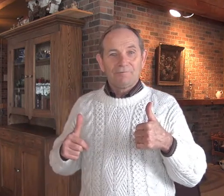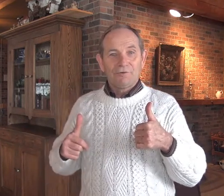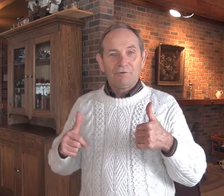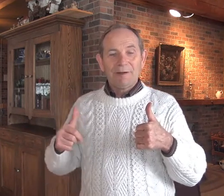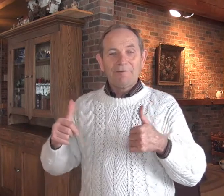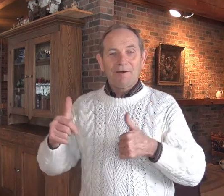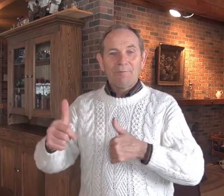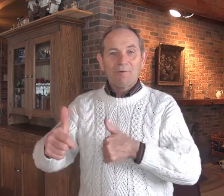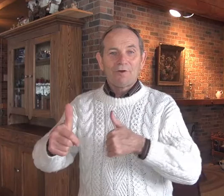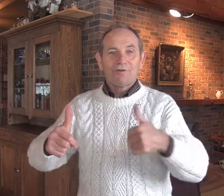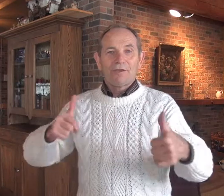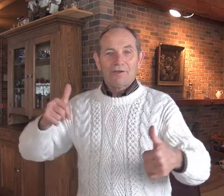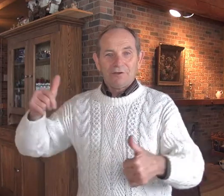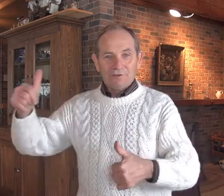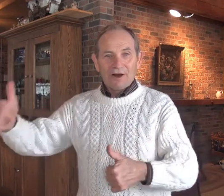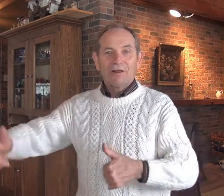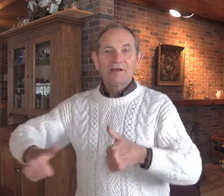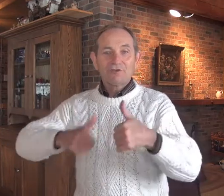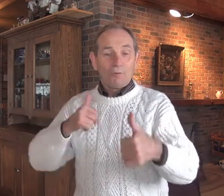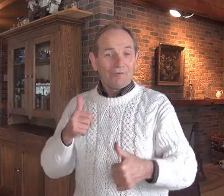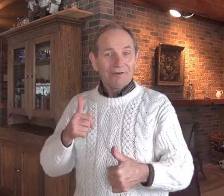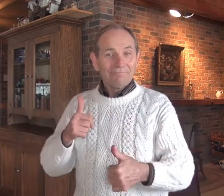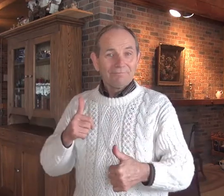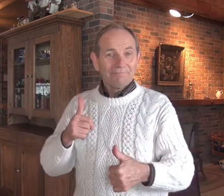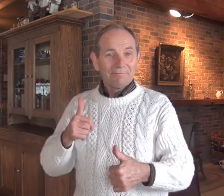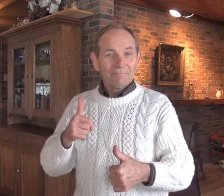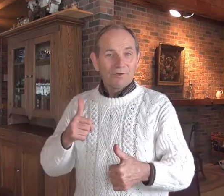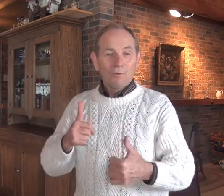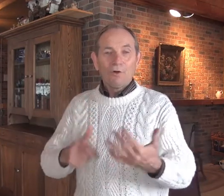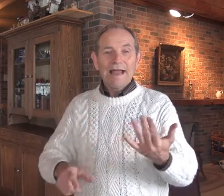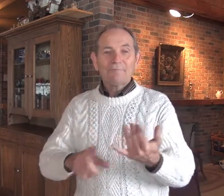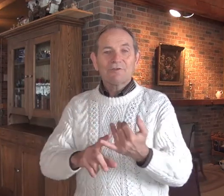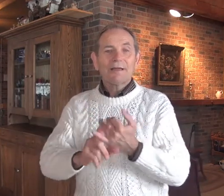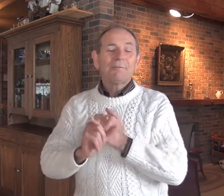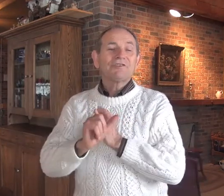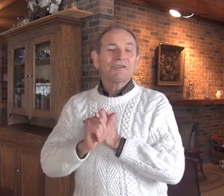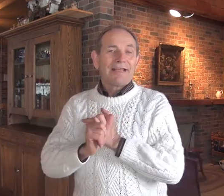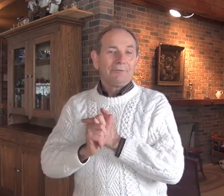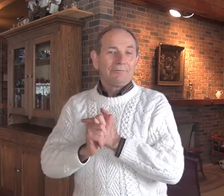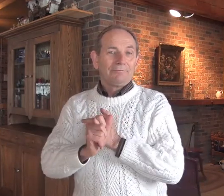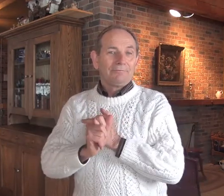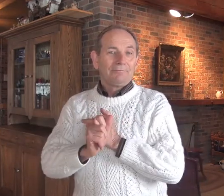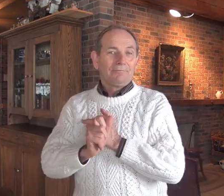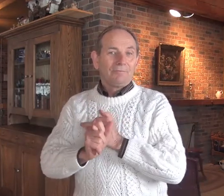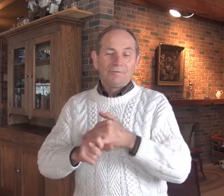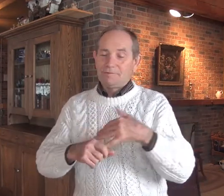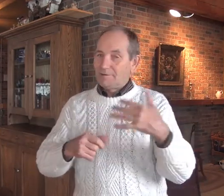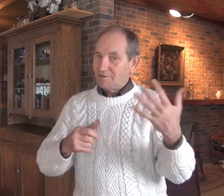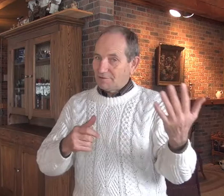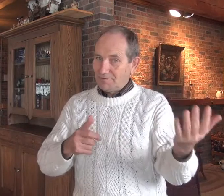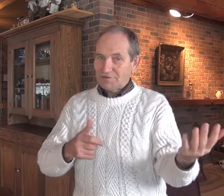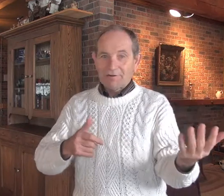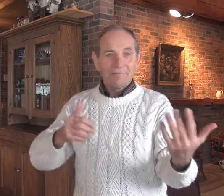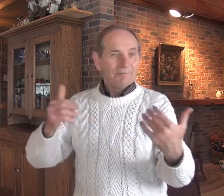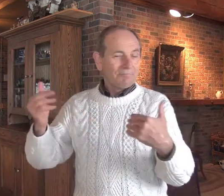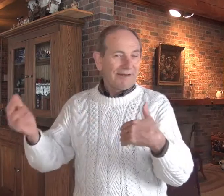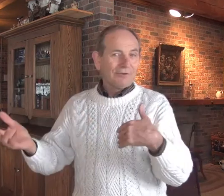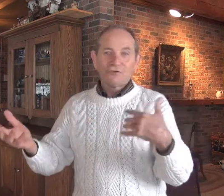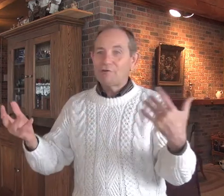You want to be farming with your daughter-in-law's new boyfriend? What happens if someone becomes disabled? Is it physical, mental? Do you